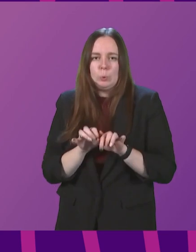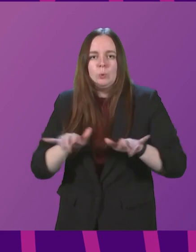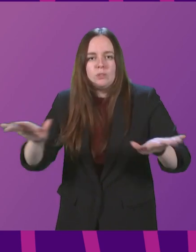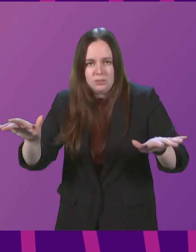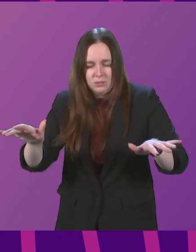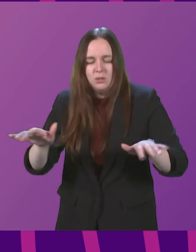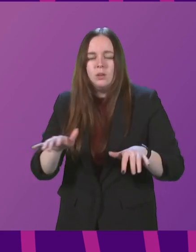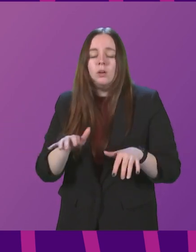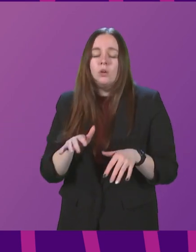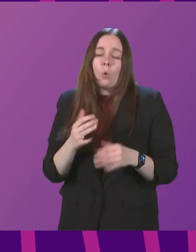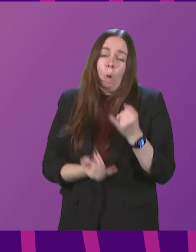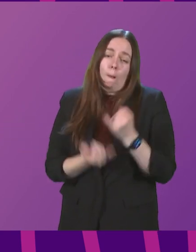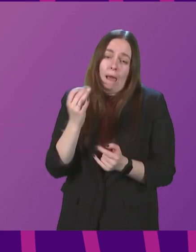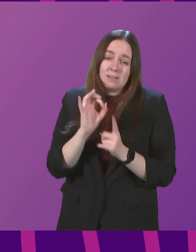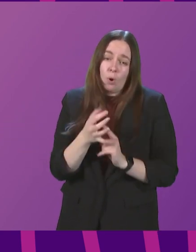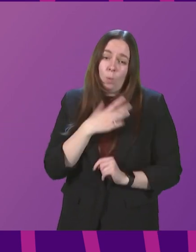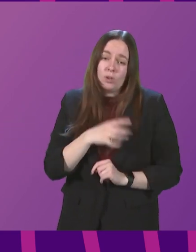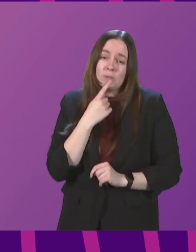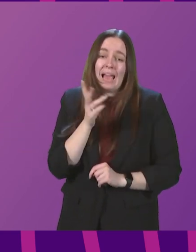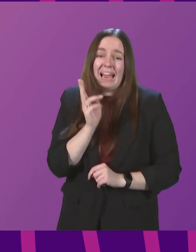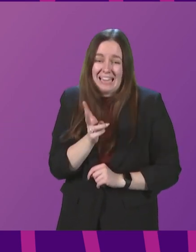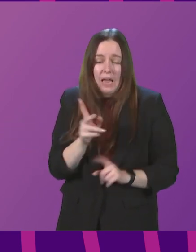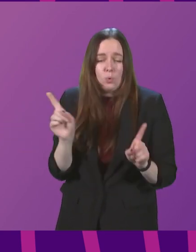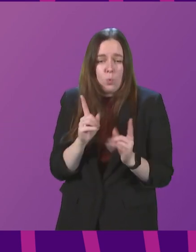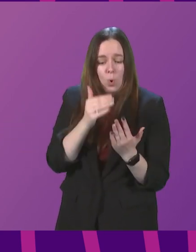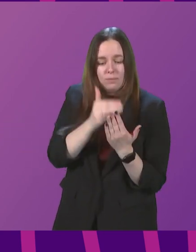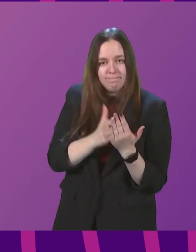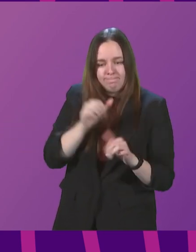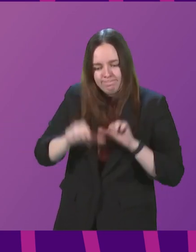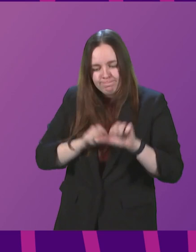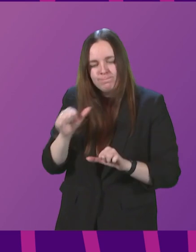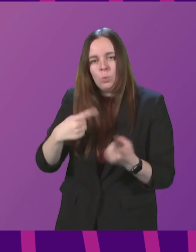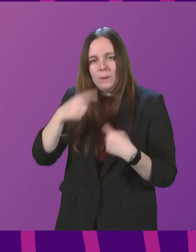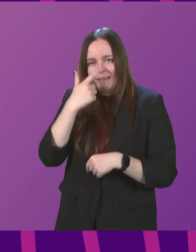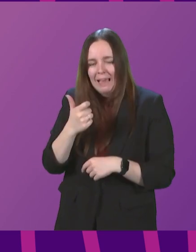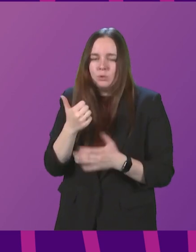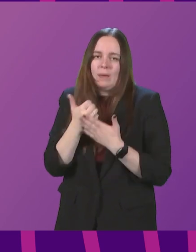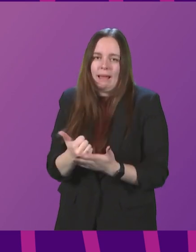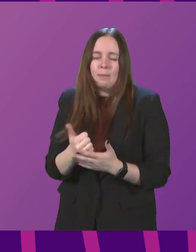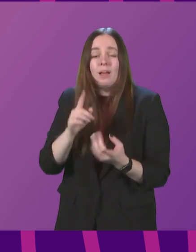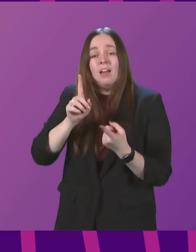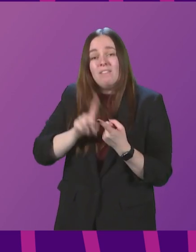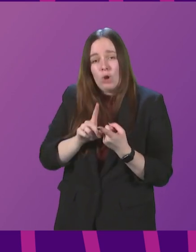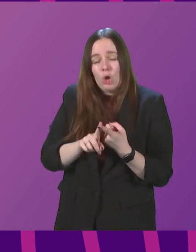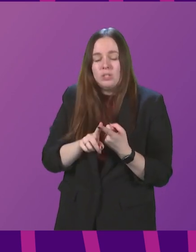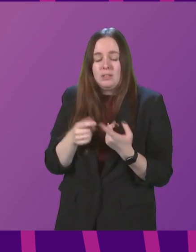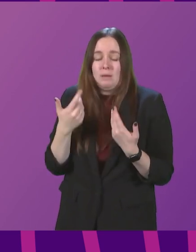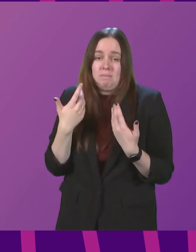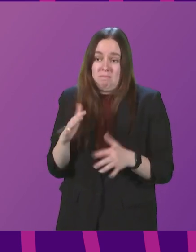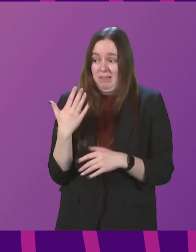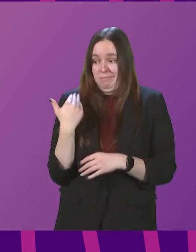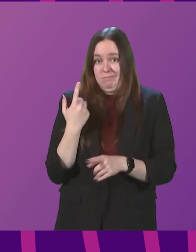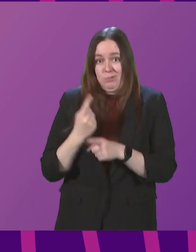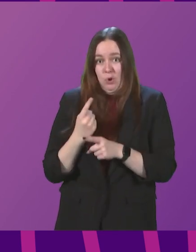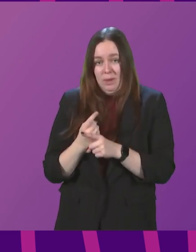of the virus. So I close by highlighting again the steps we can all take to help do that. Firstly, as I have just talked